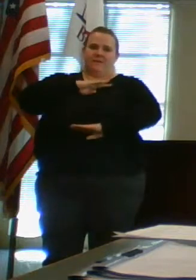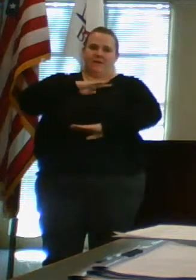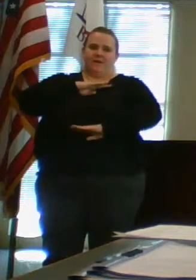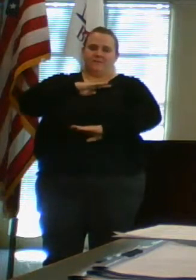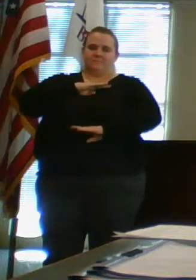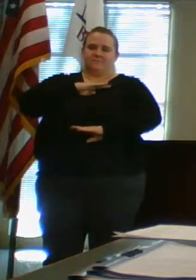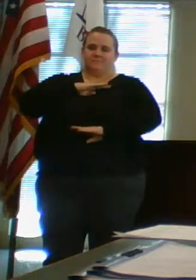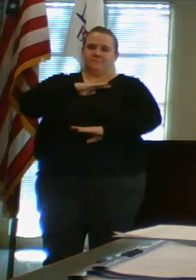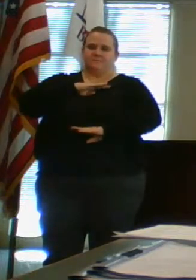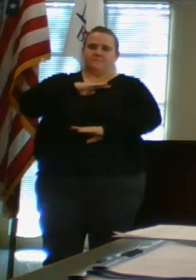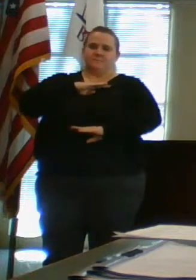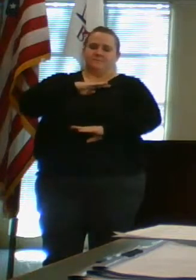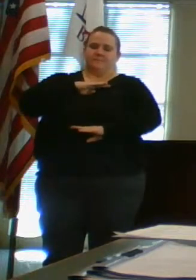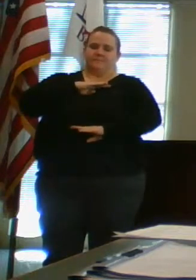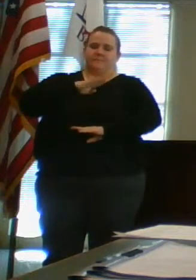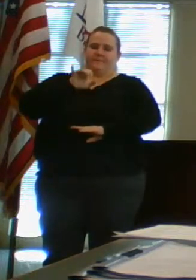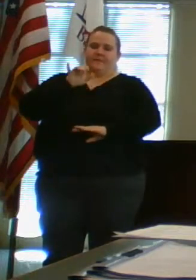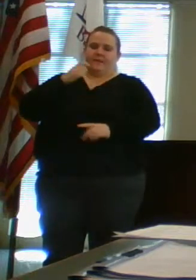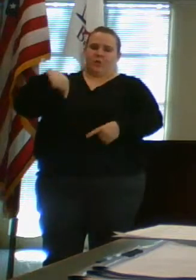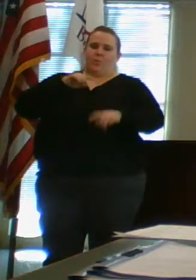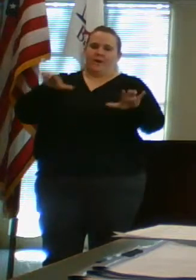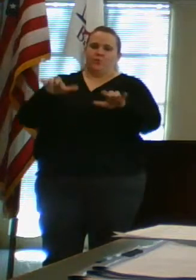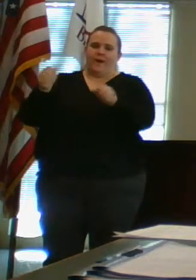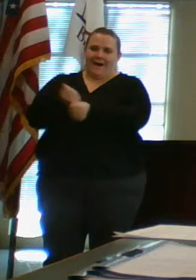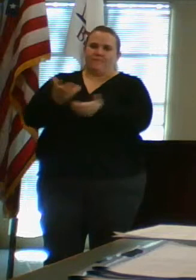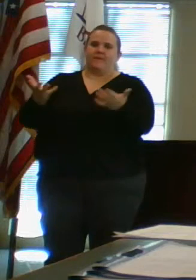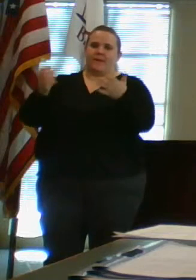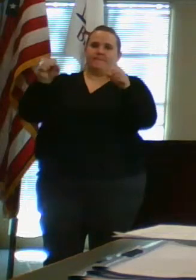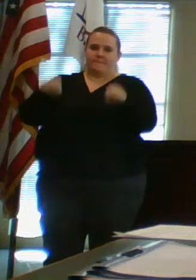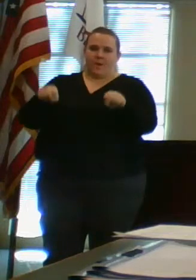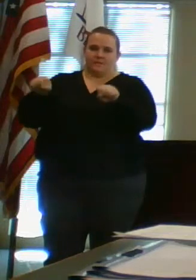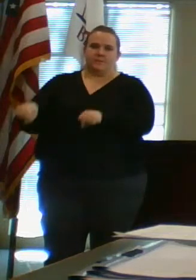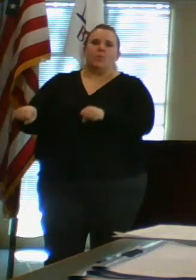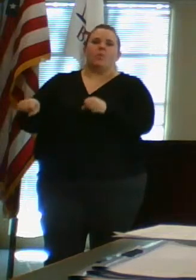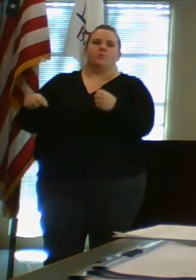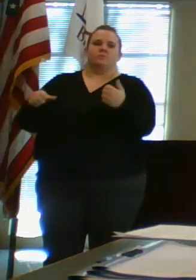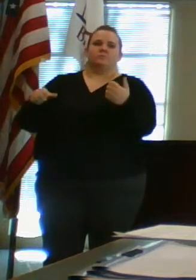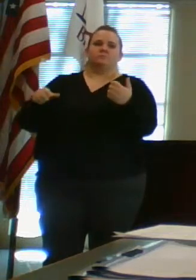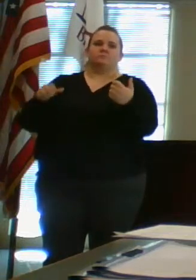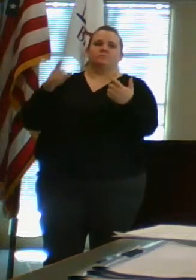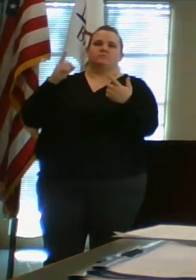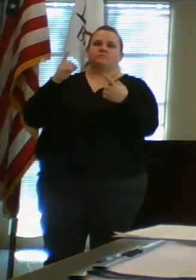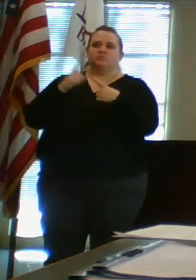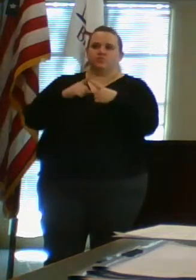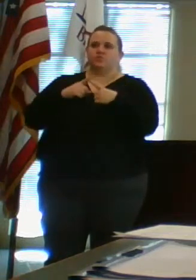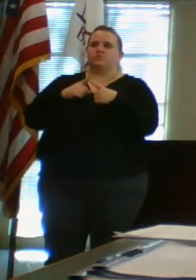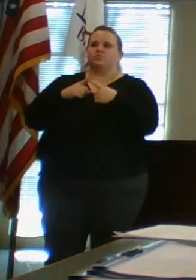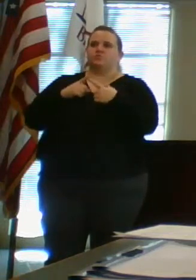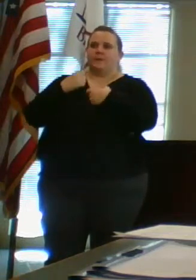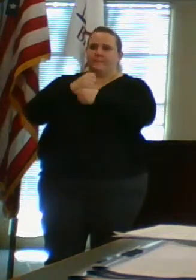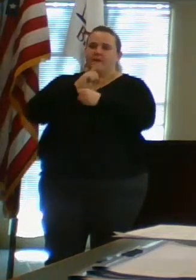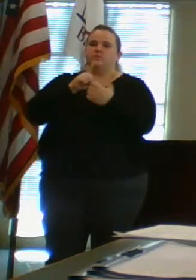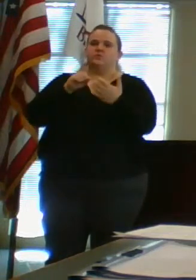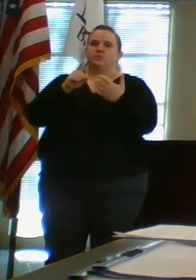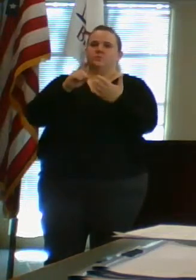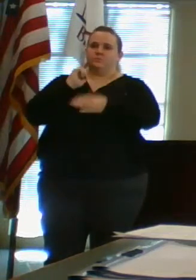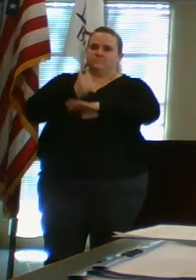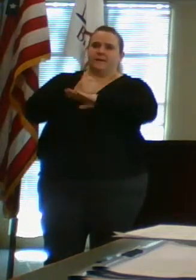we had done everything we could to secure the safety,